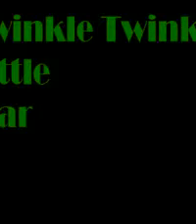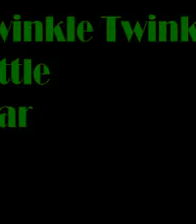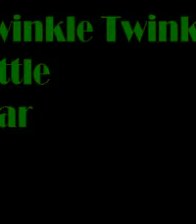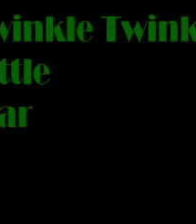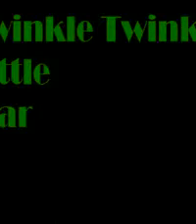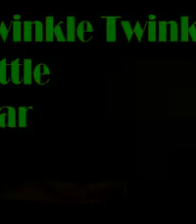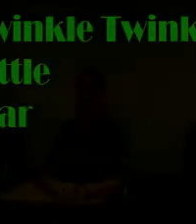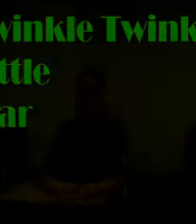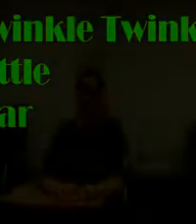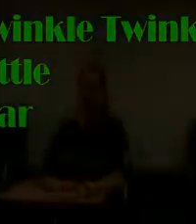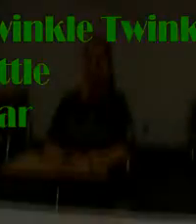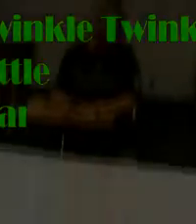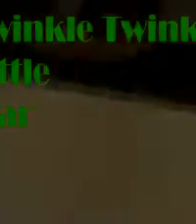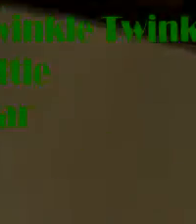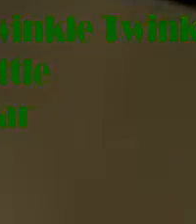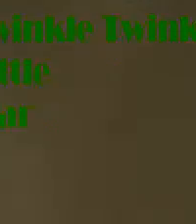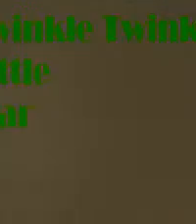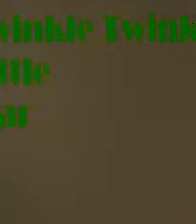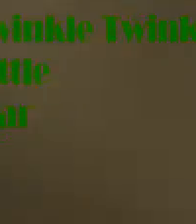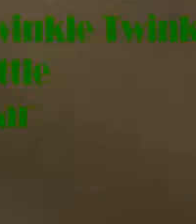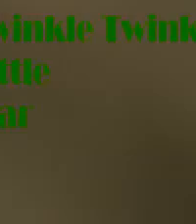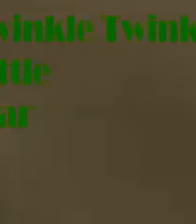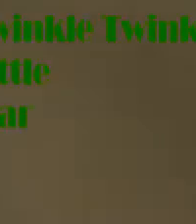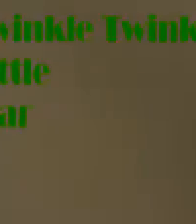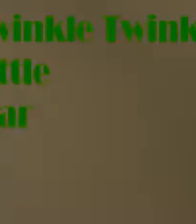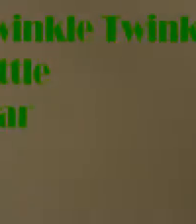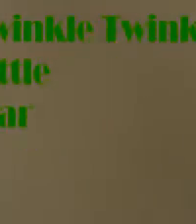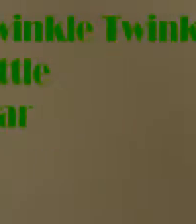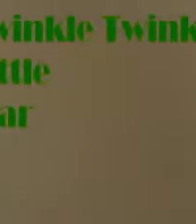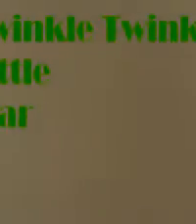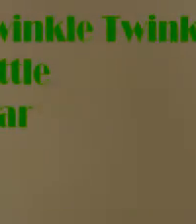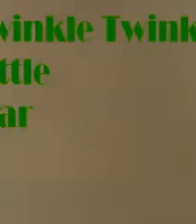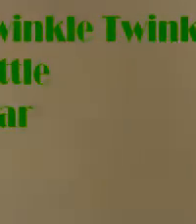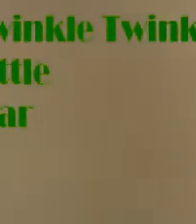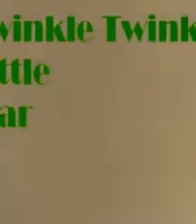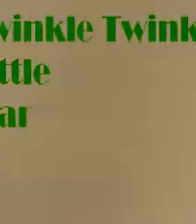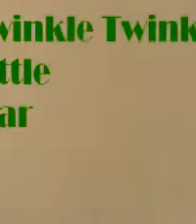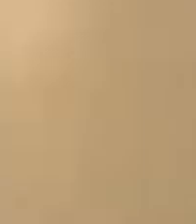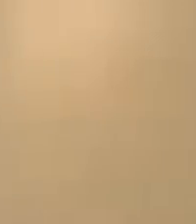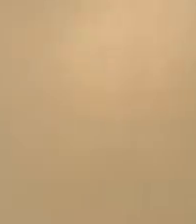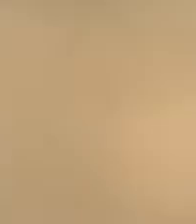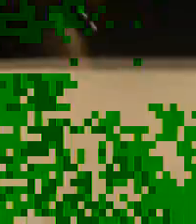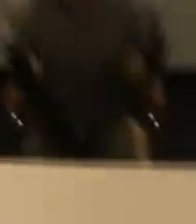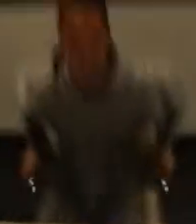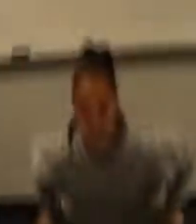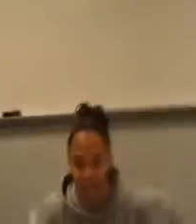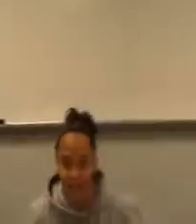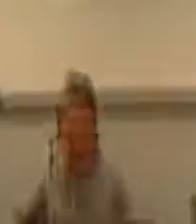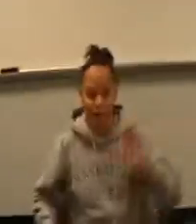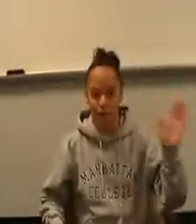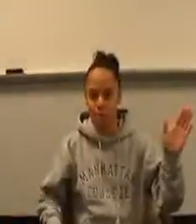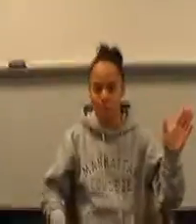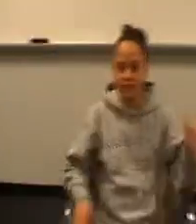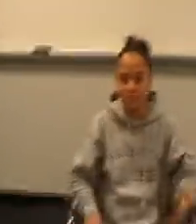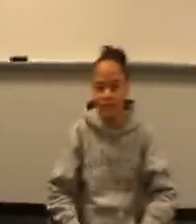Hi, I'm Noelle and I'm Amanda